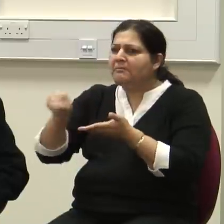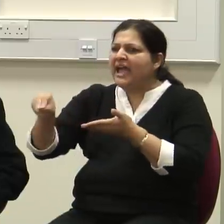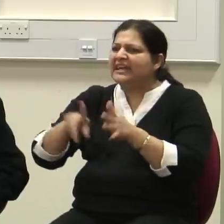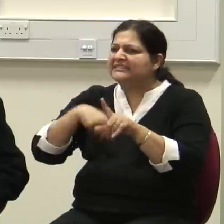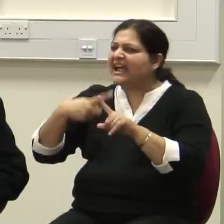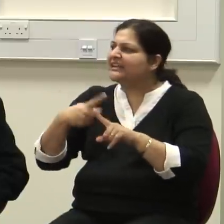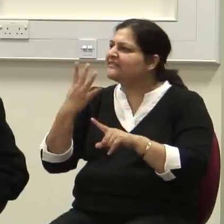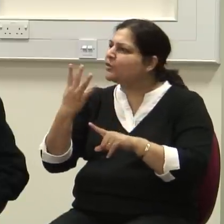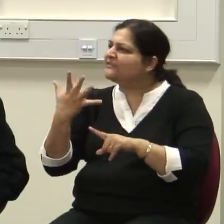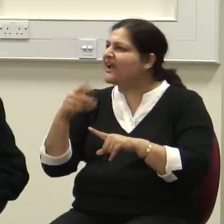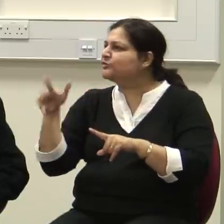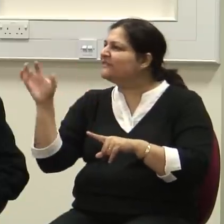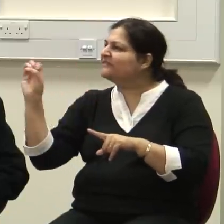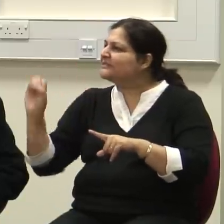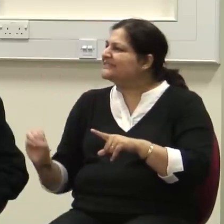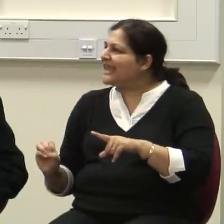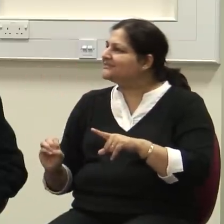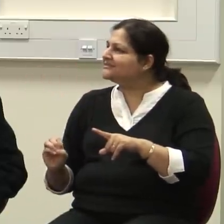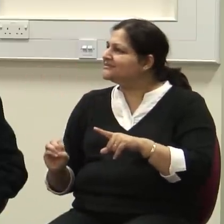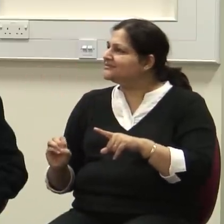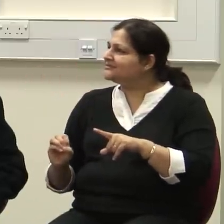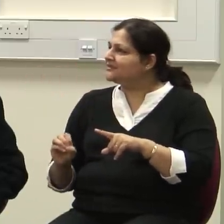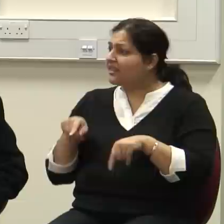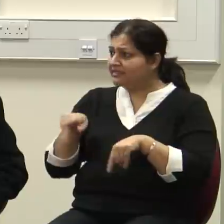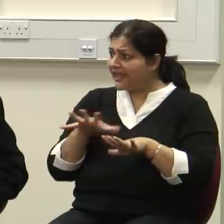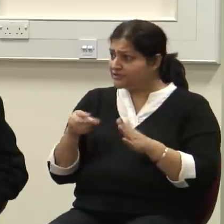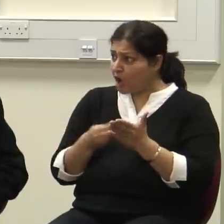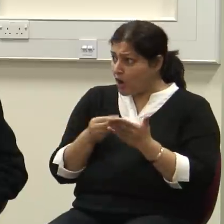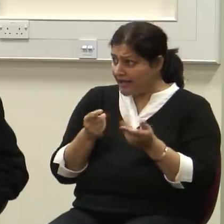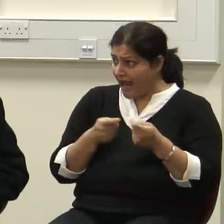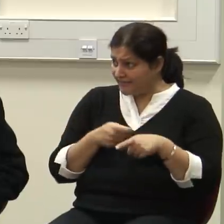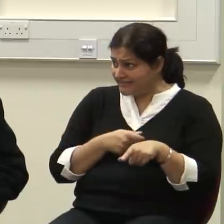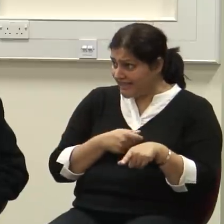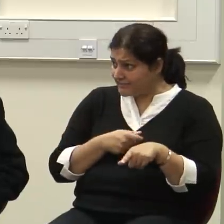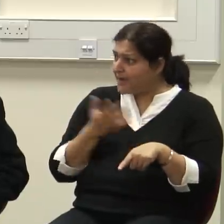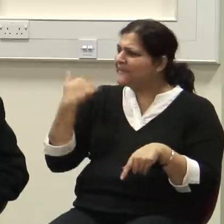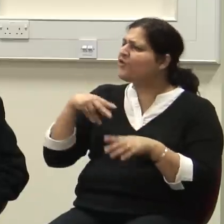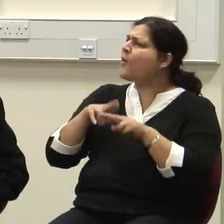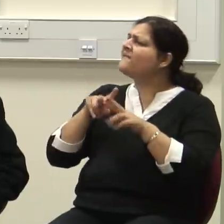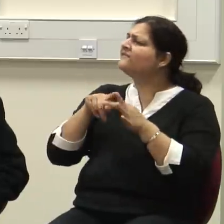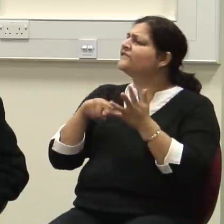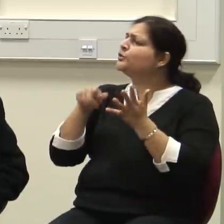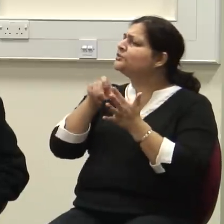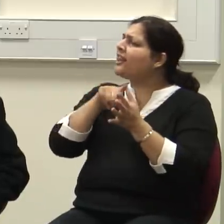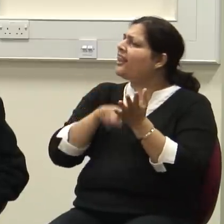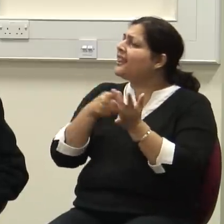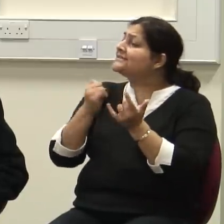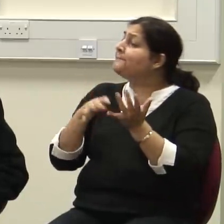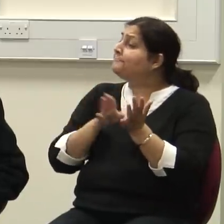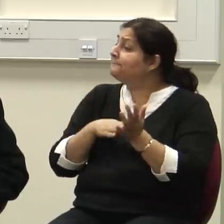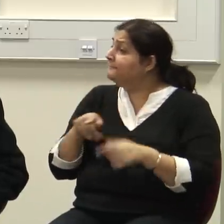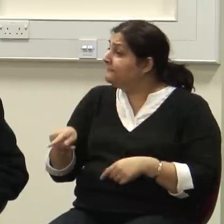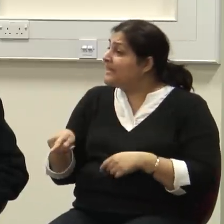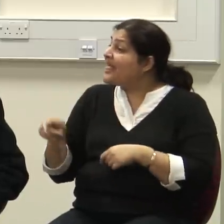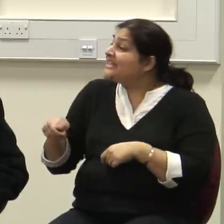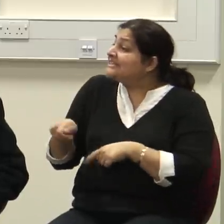60 percent of your income, that's not capitalism. As was pointed out, when there was feudalism, the feudal slave only had to pay